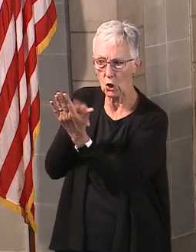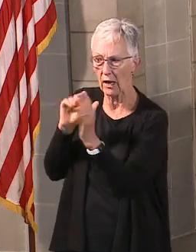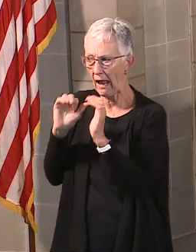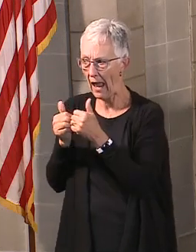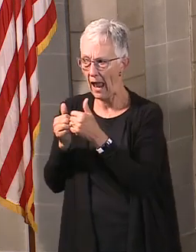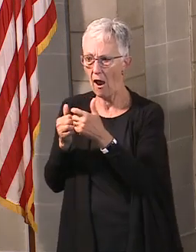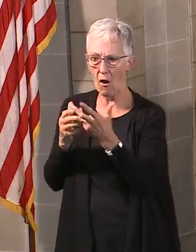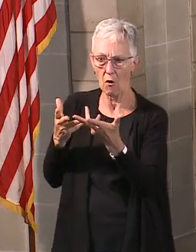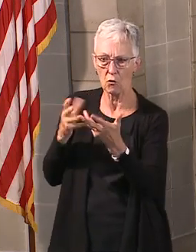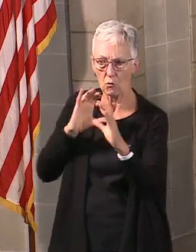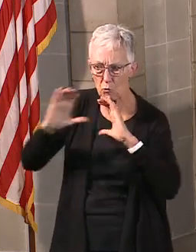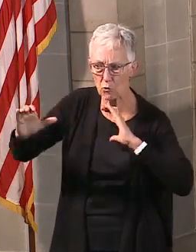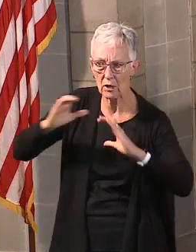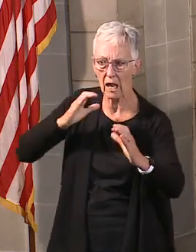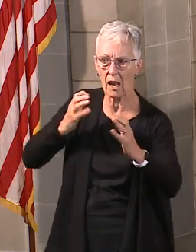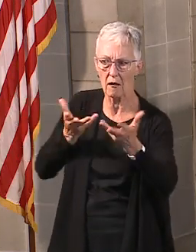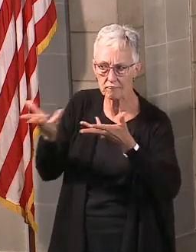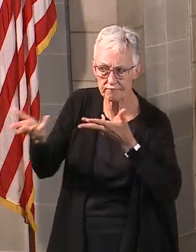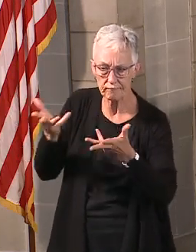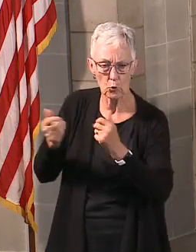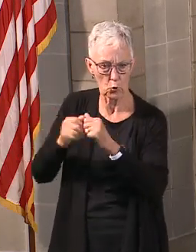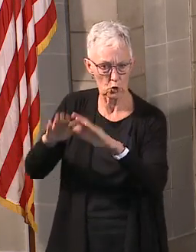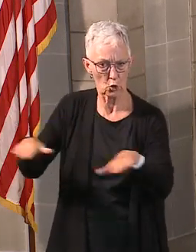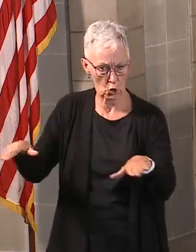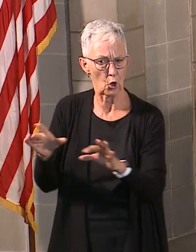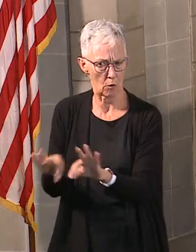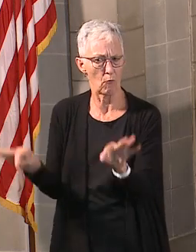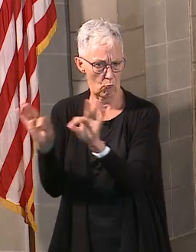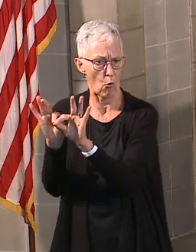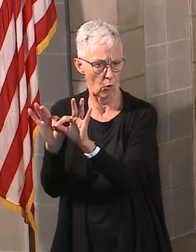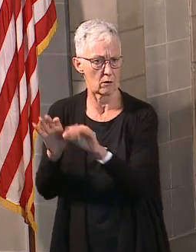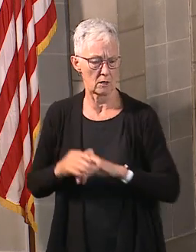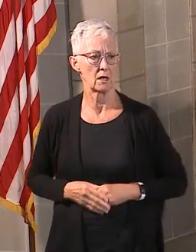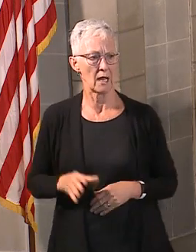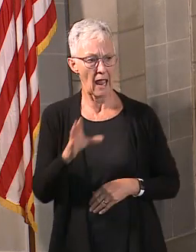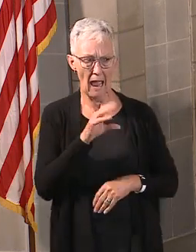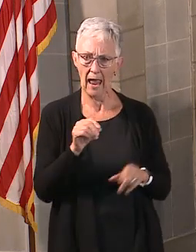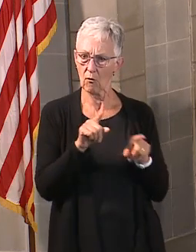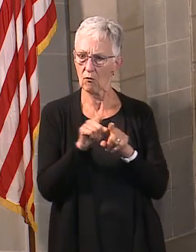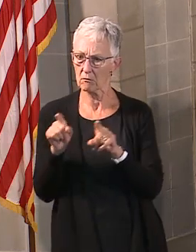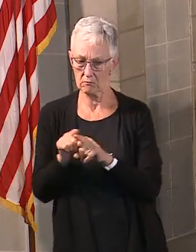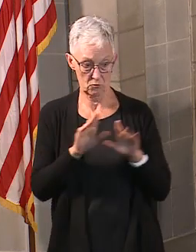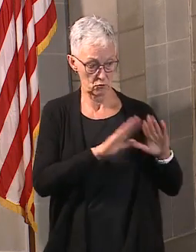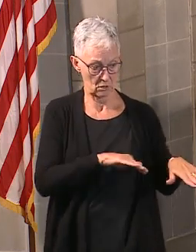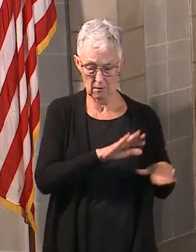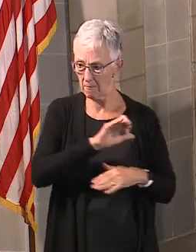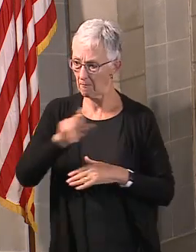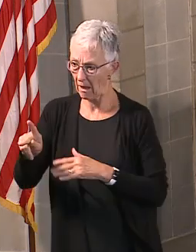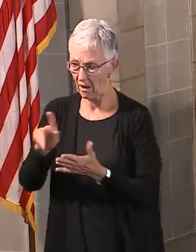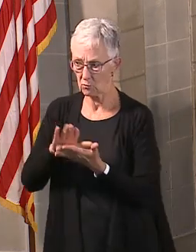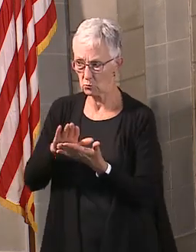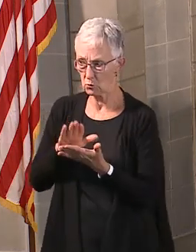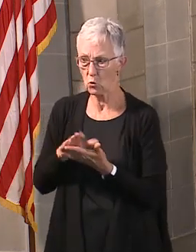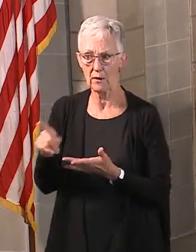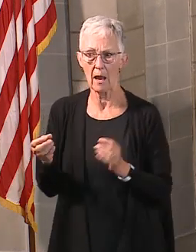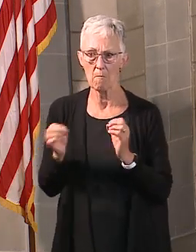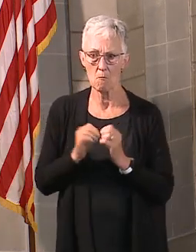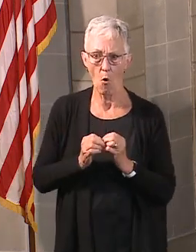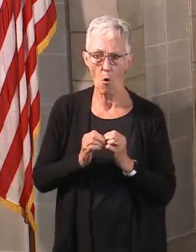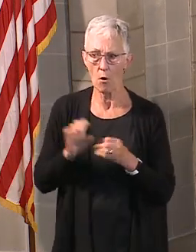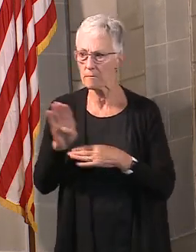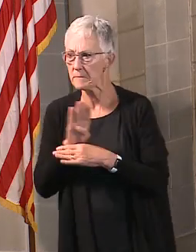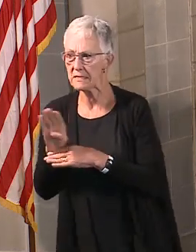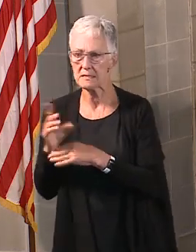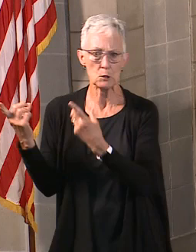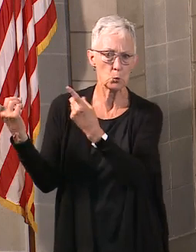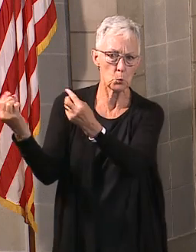of, you know, schools contribute to a healthy, physically active lifestyle. So getting kids back into